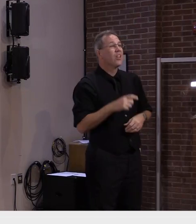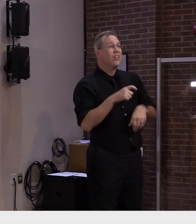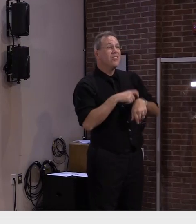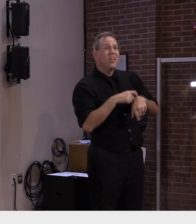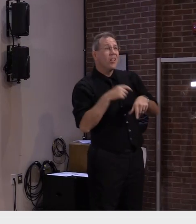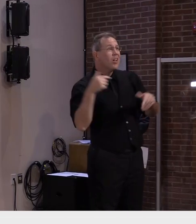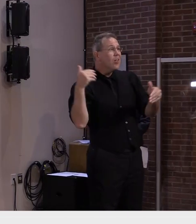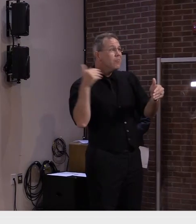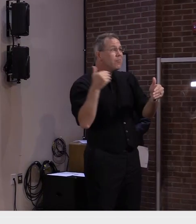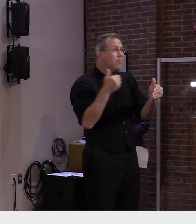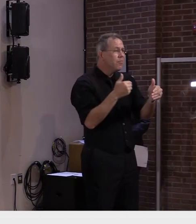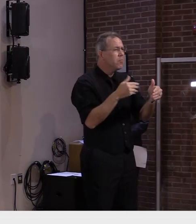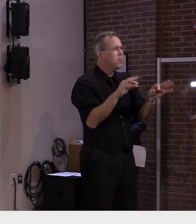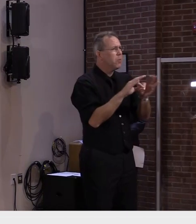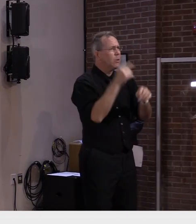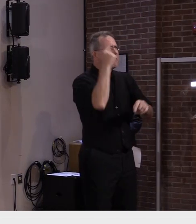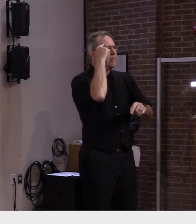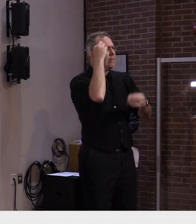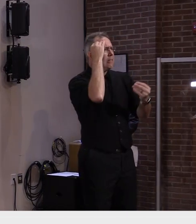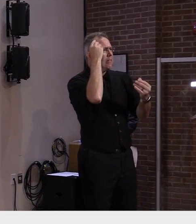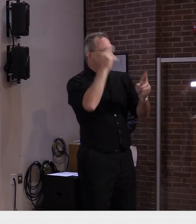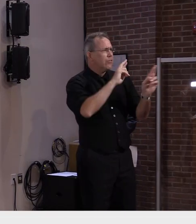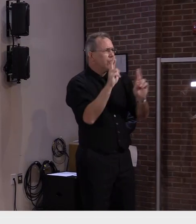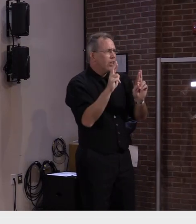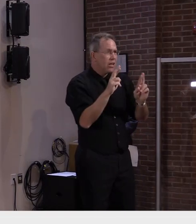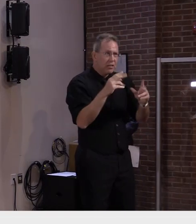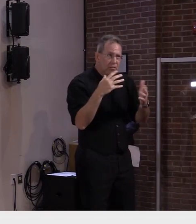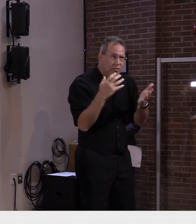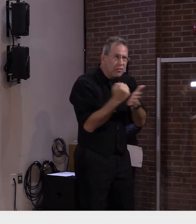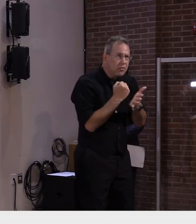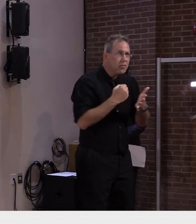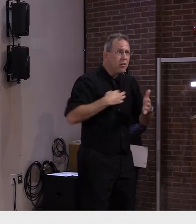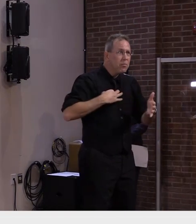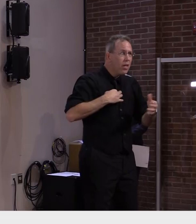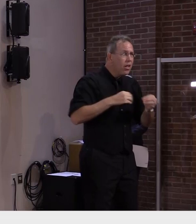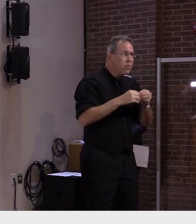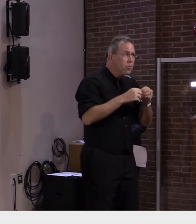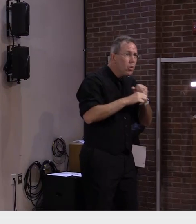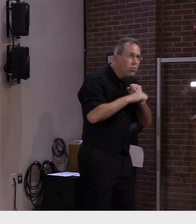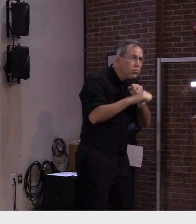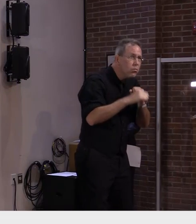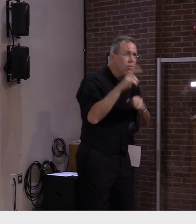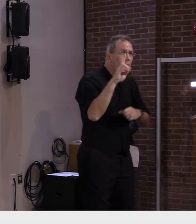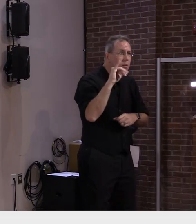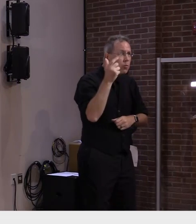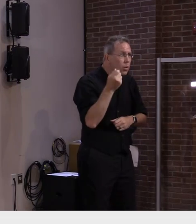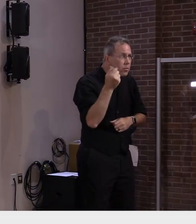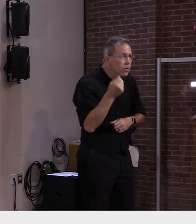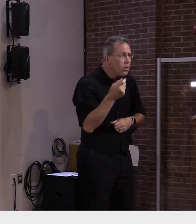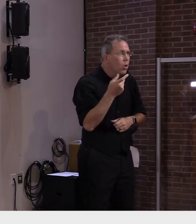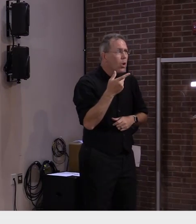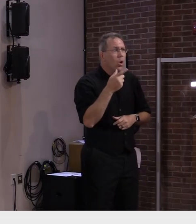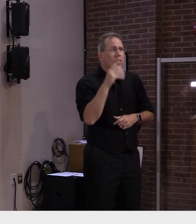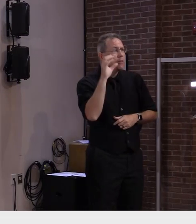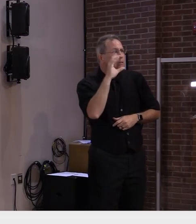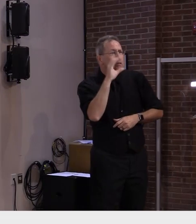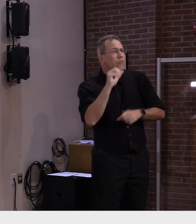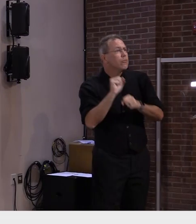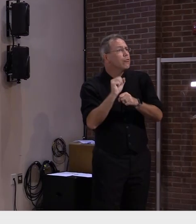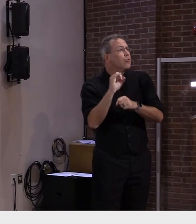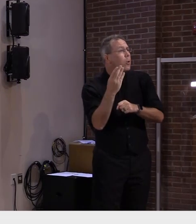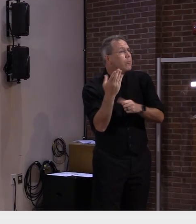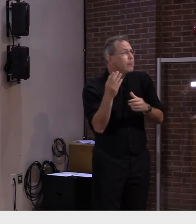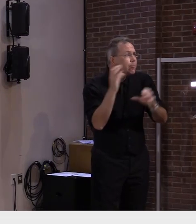uh those still enrolled are aware of the opportunities available to them in the job market and that the department of labor can